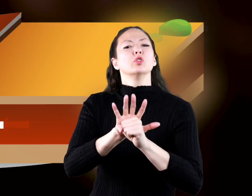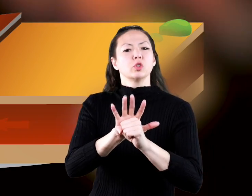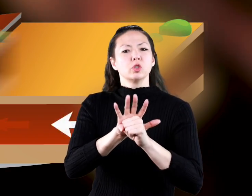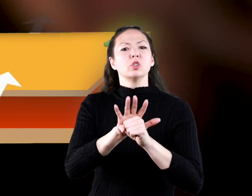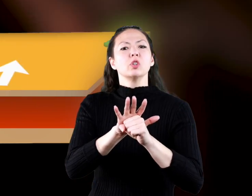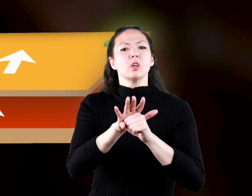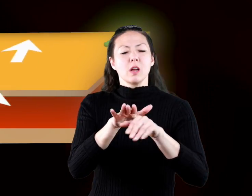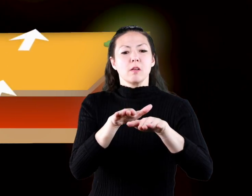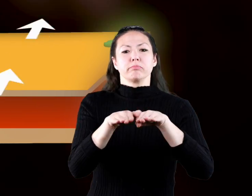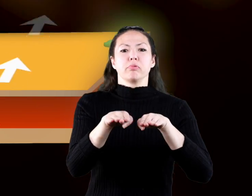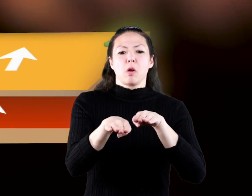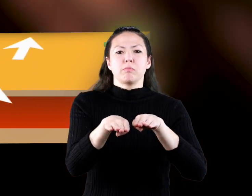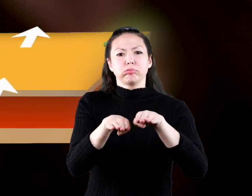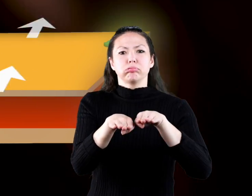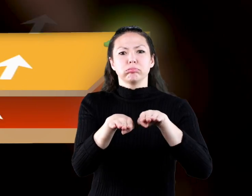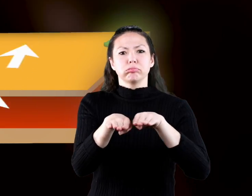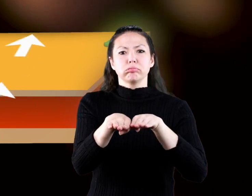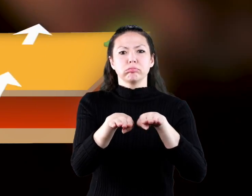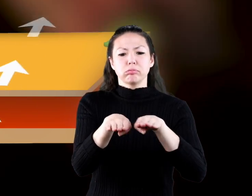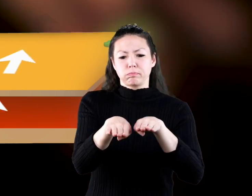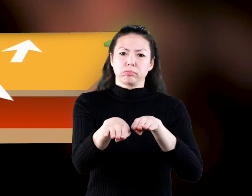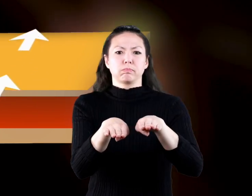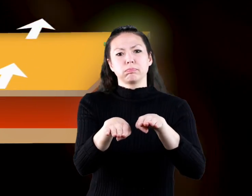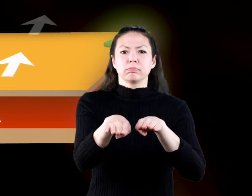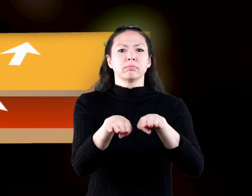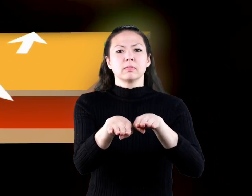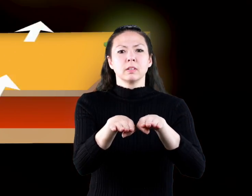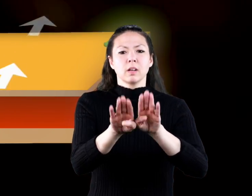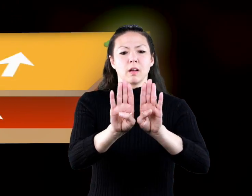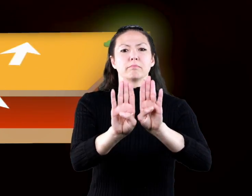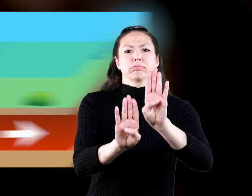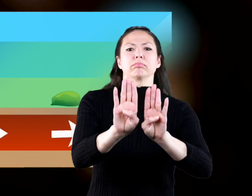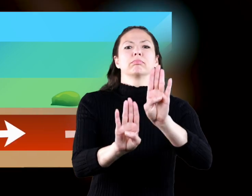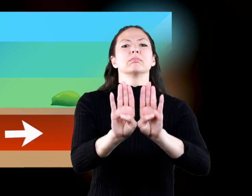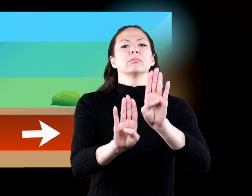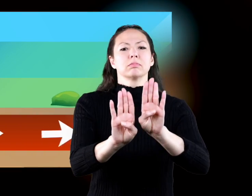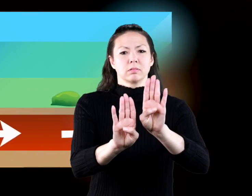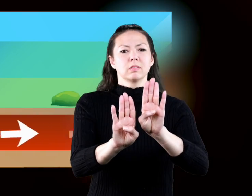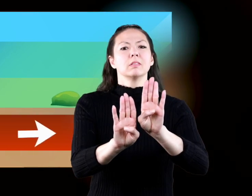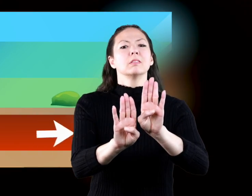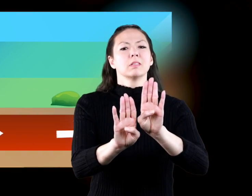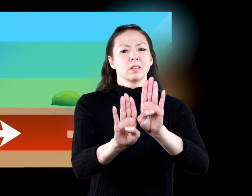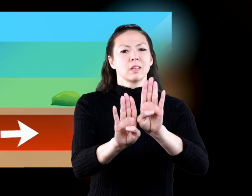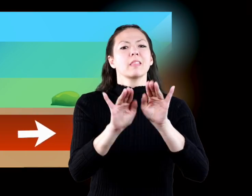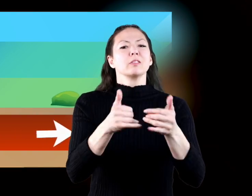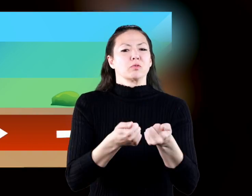and the crust begins to slip and heave and throw, and the next thing you know, it's an earthquake.